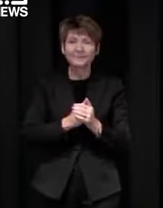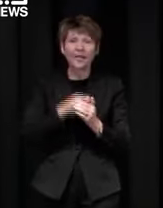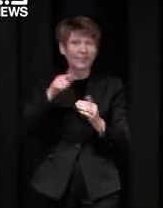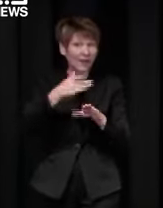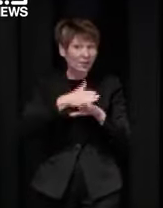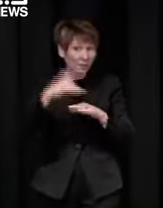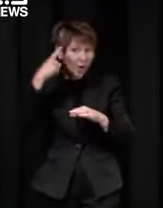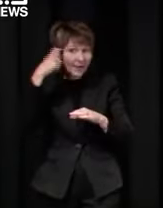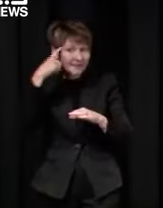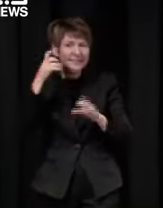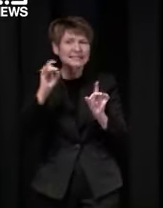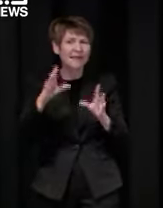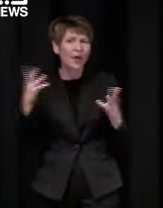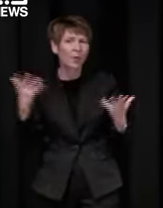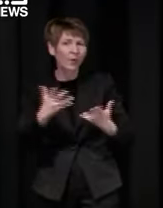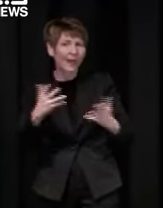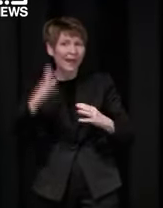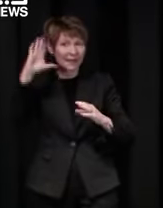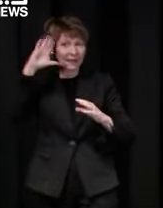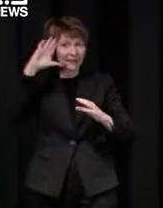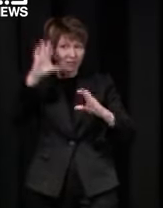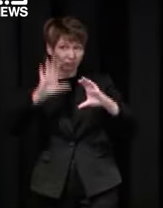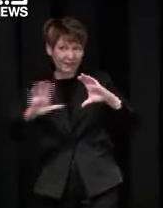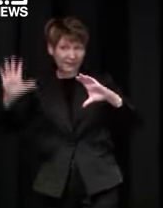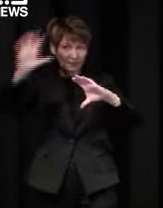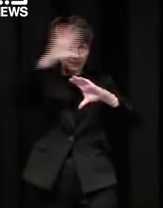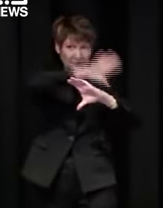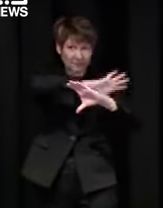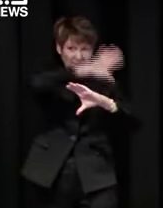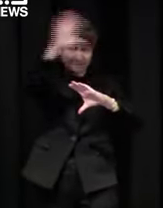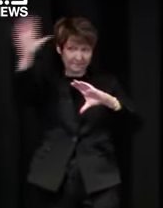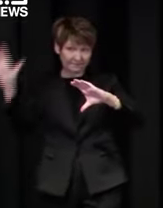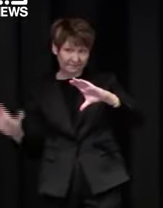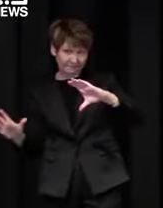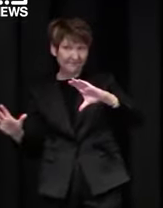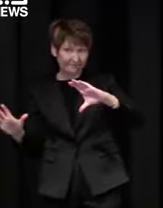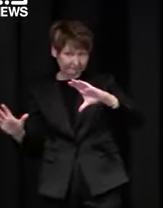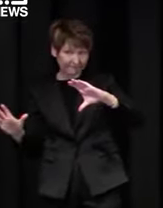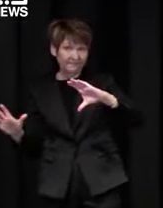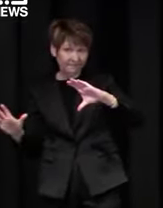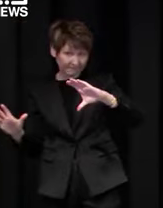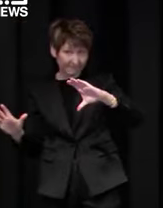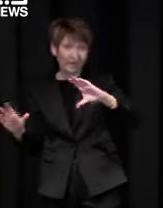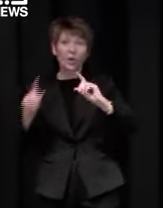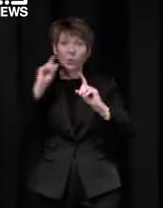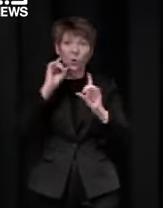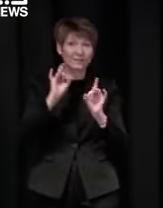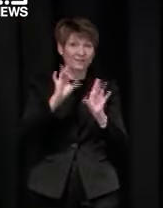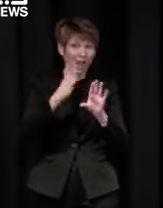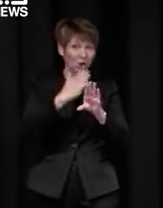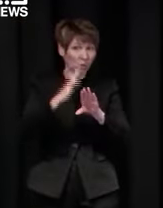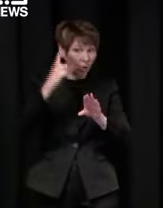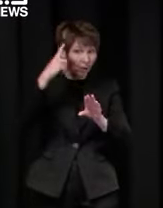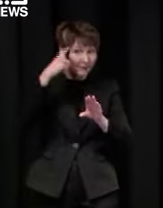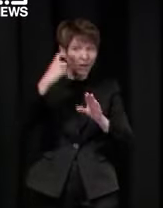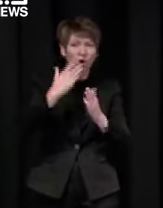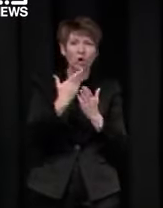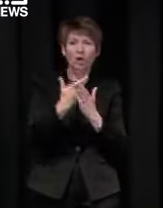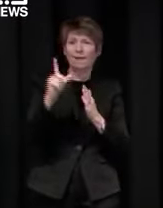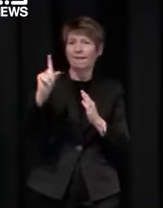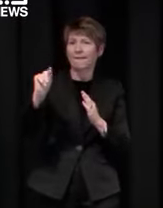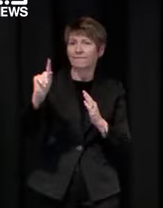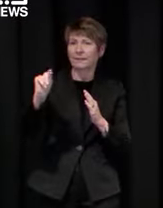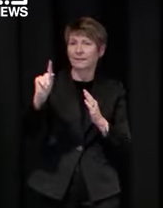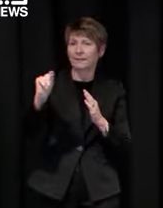as we get closer to the thresholds for opening up those trials are scheduled to start from the 11th of October